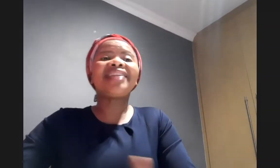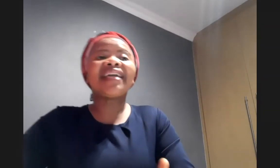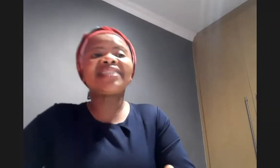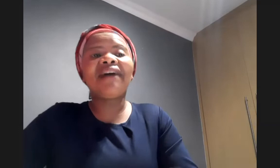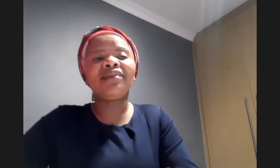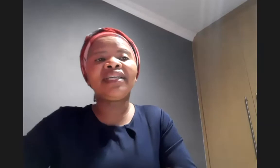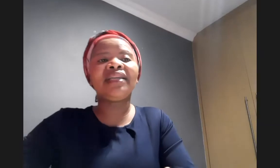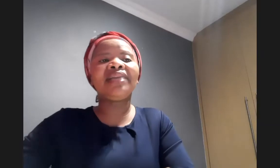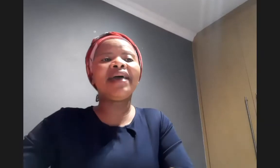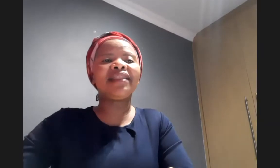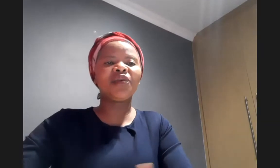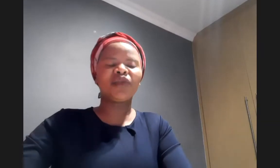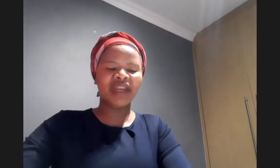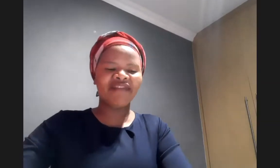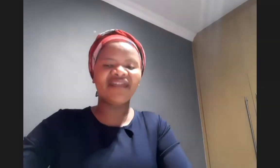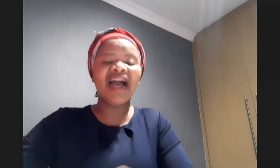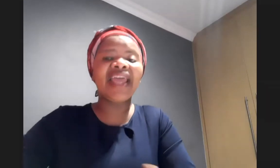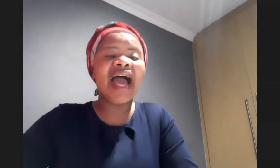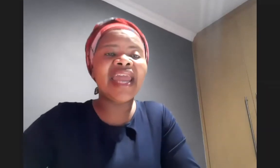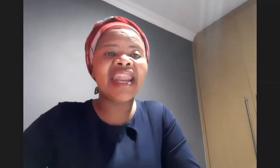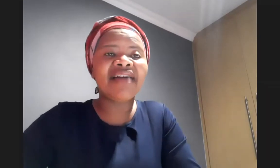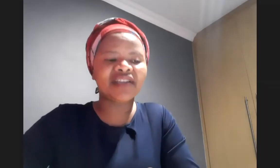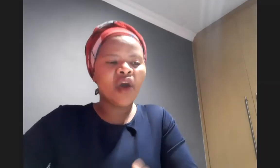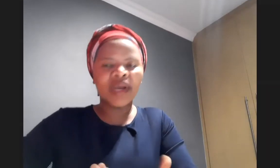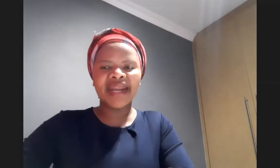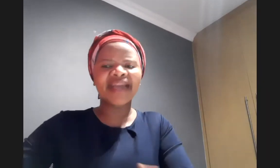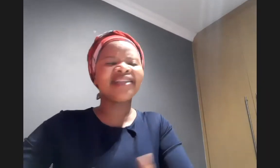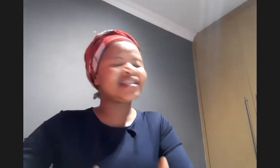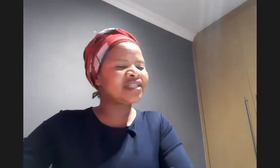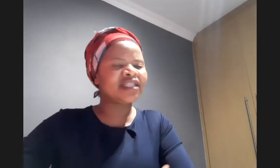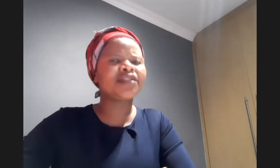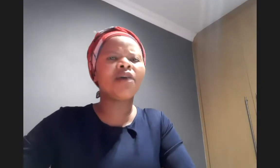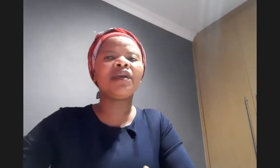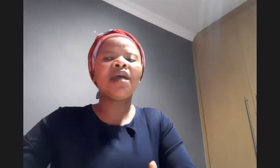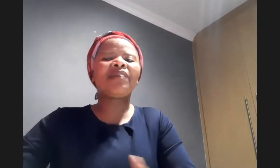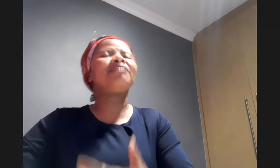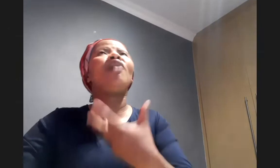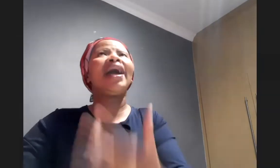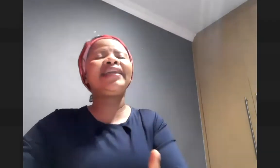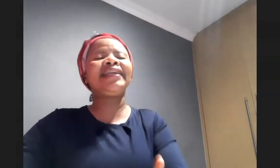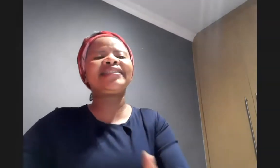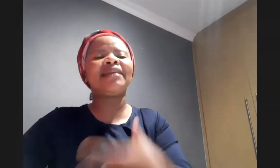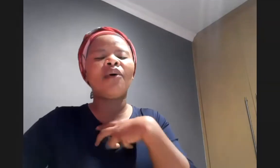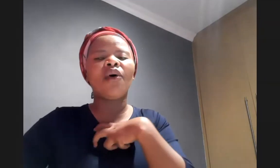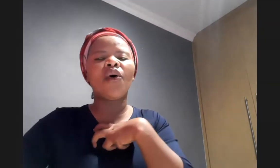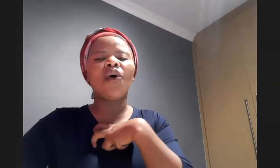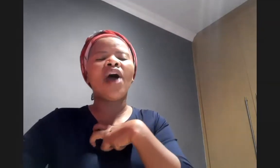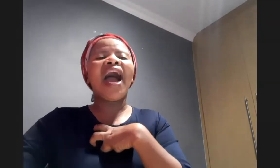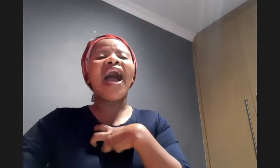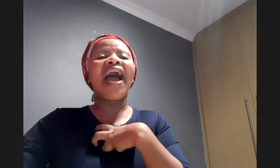text found in in matthew 25 i i love it when i read it it disturbed me but the more i read it the more i